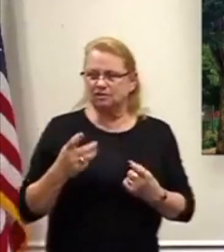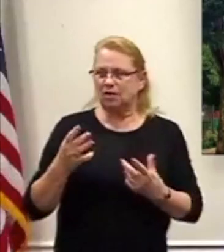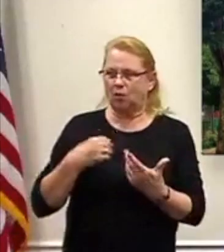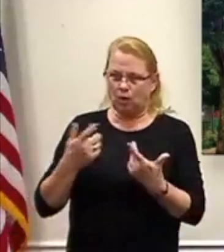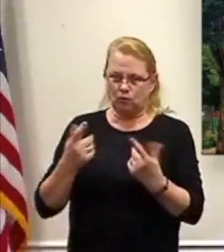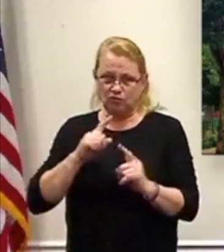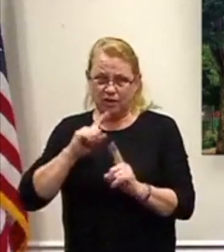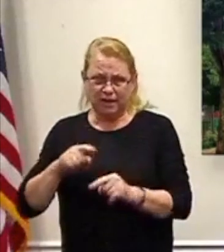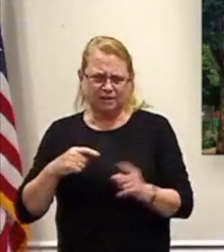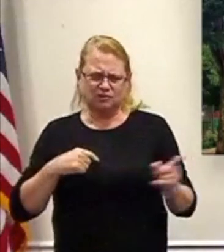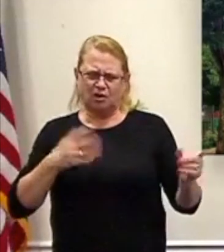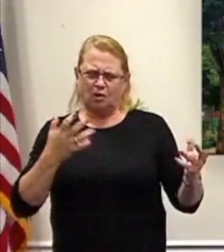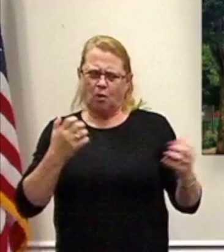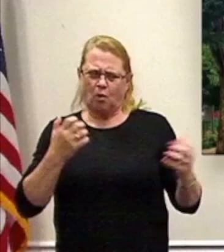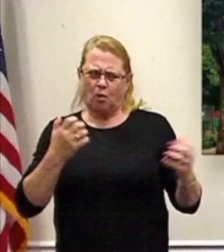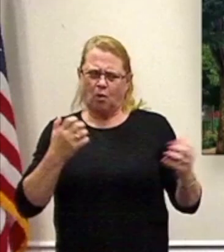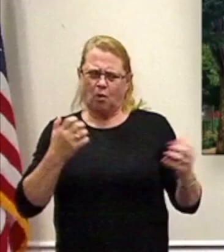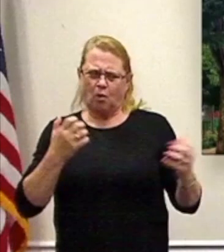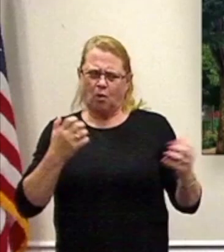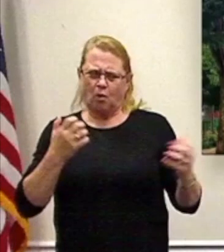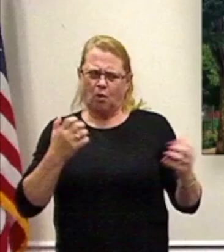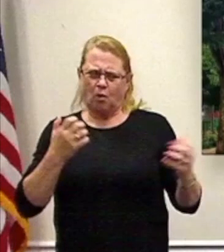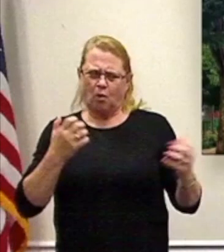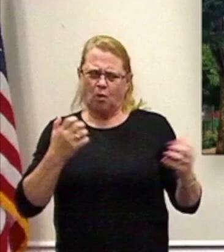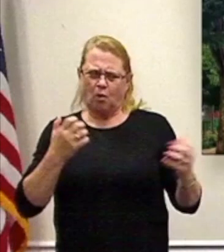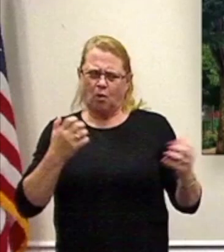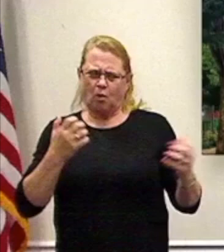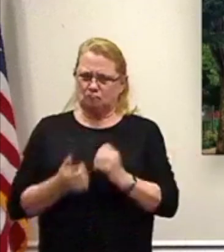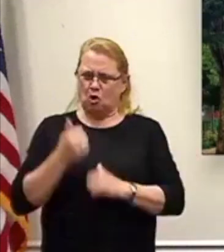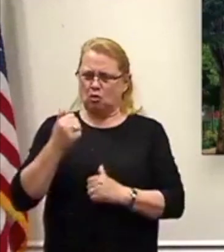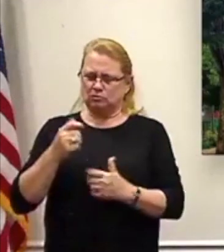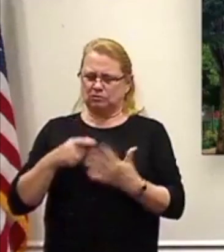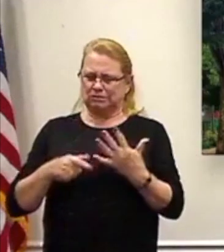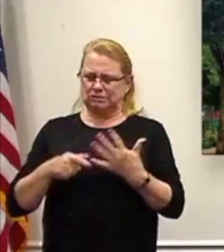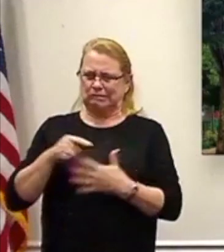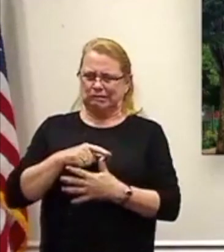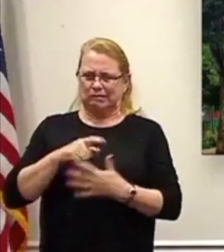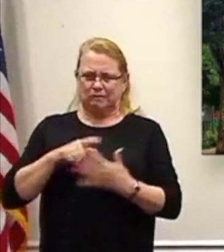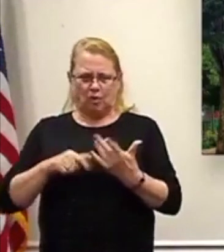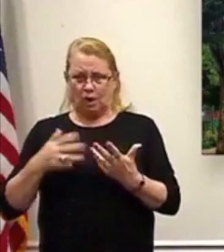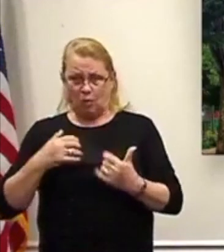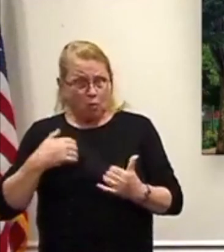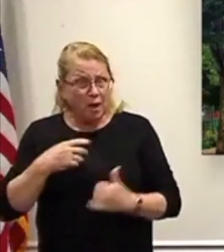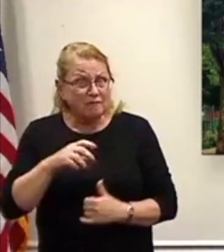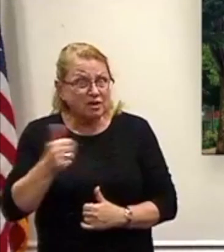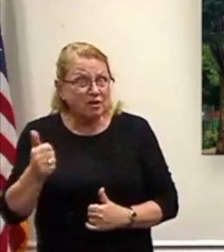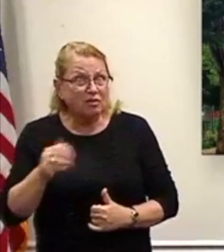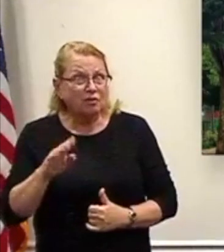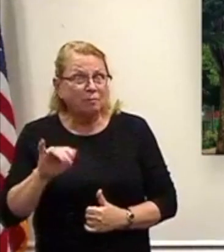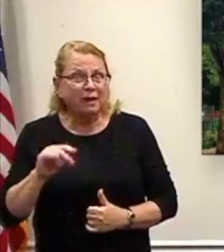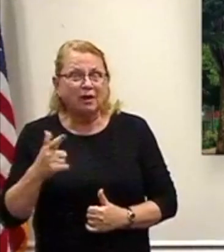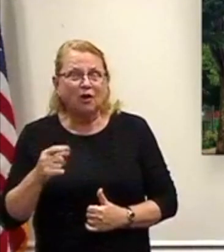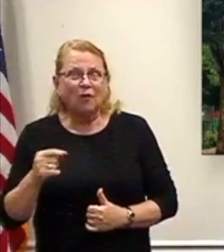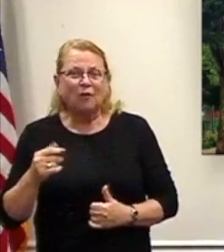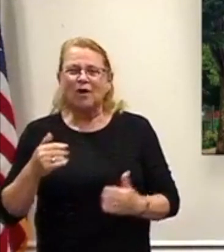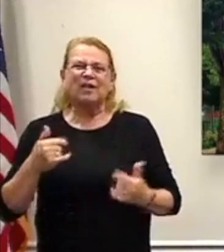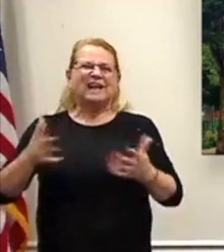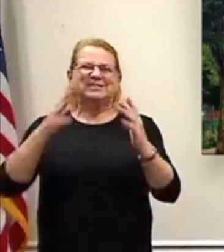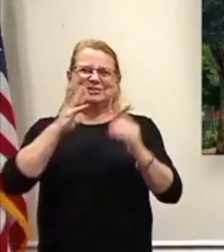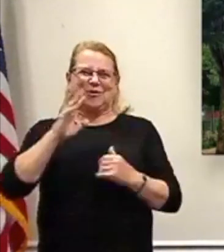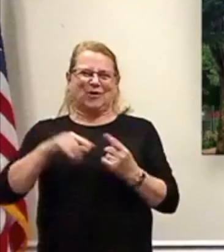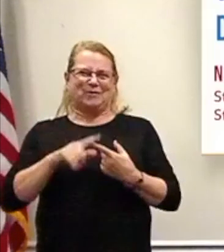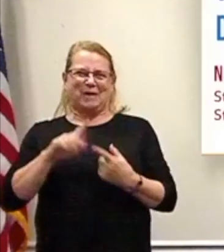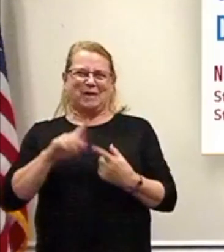we generally like to talk about. We have another bingo? We have another bingo. Let's jump to bingo.